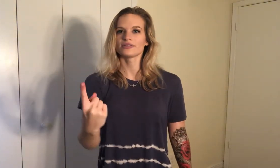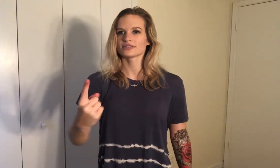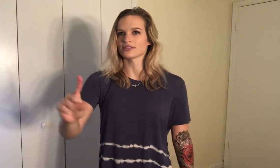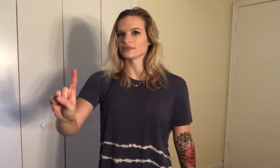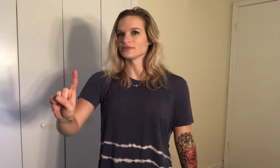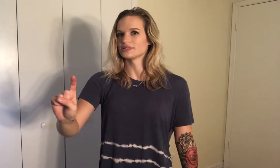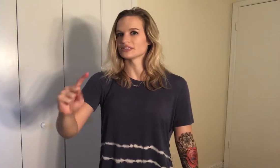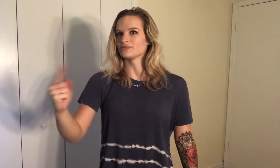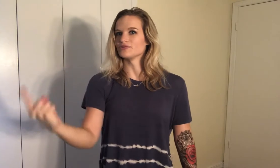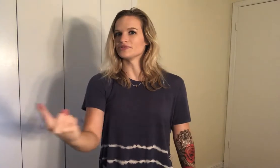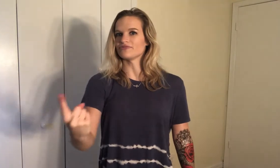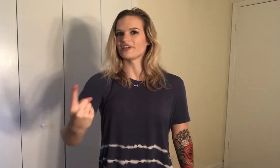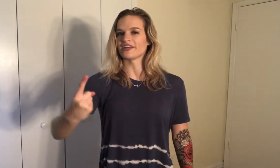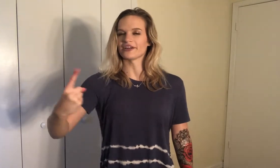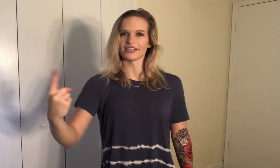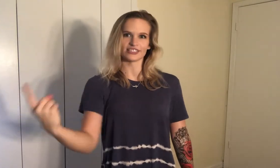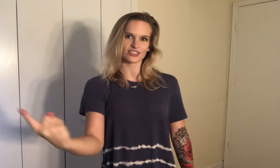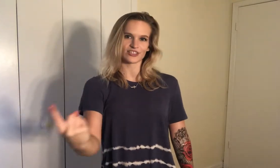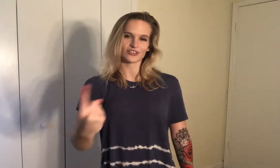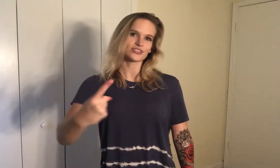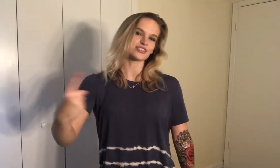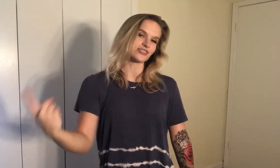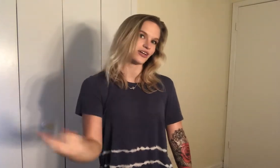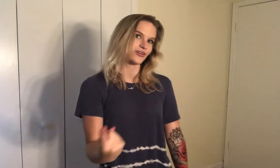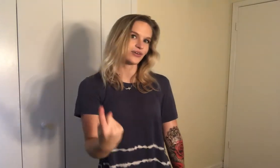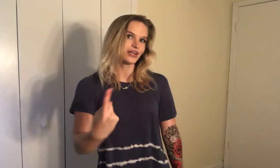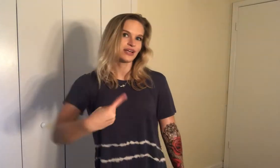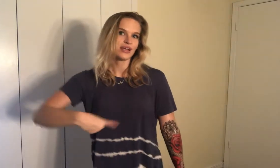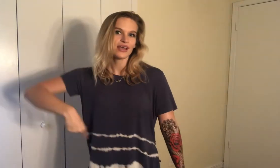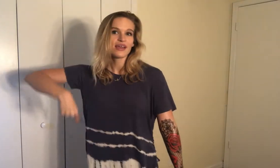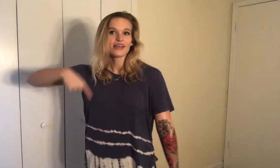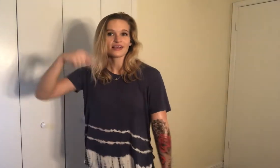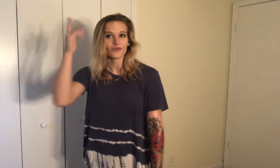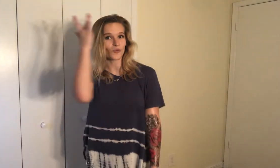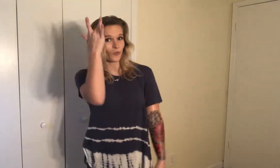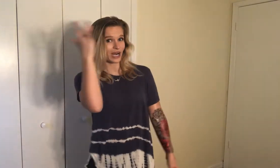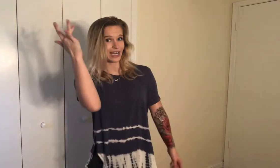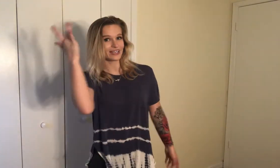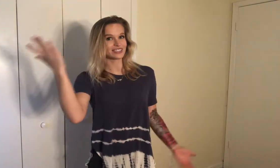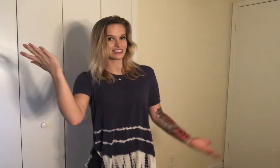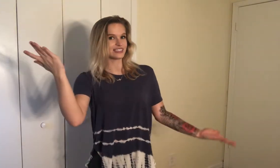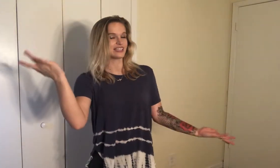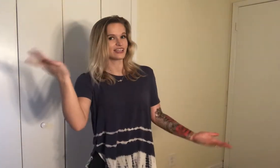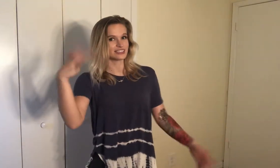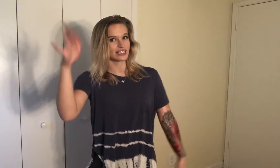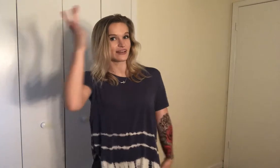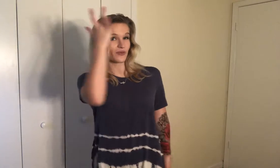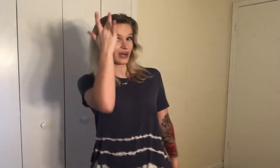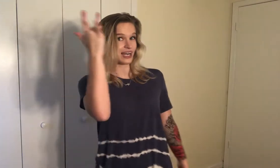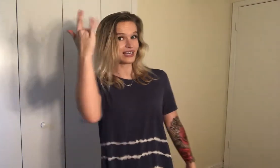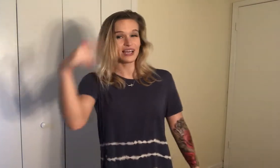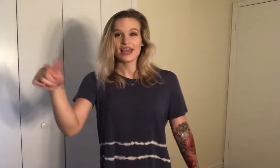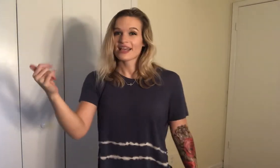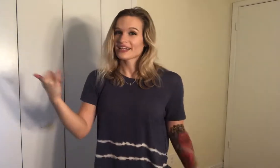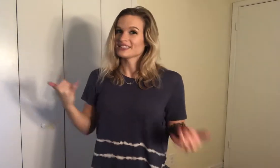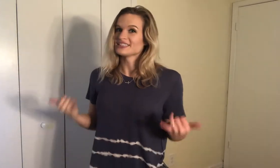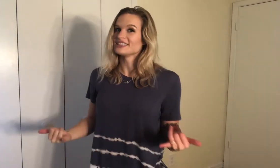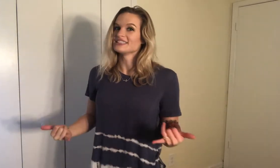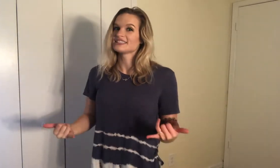so just move your finger in circles alone why because he's saying cuz again why because this